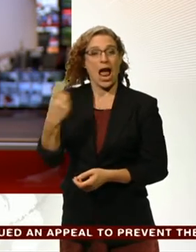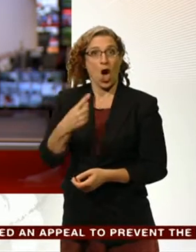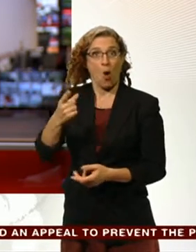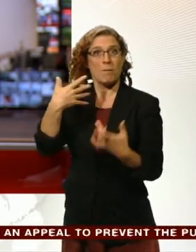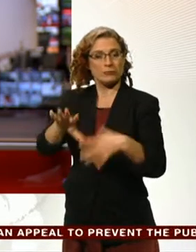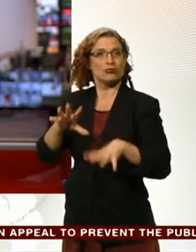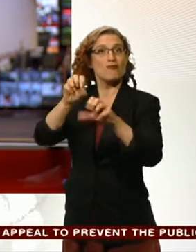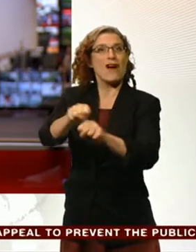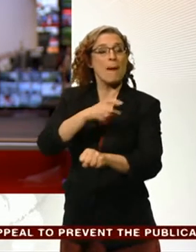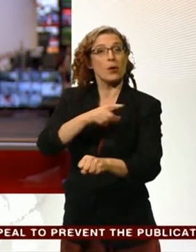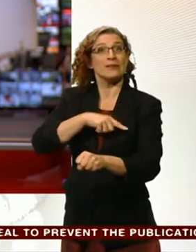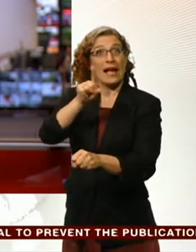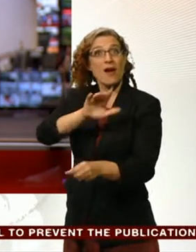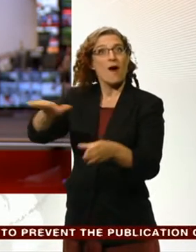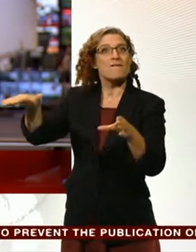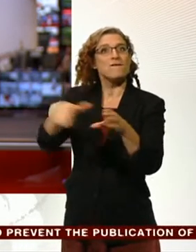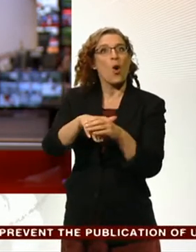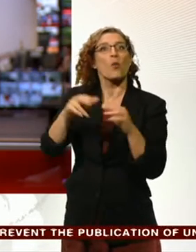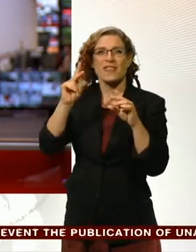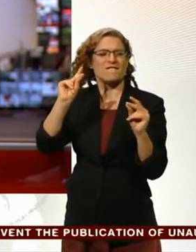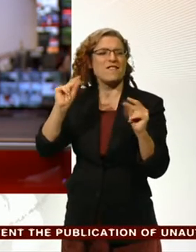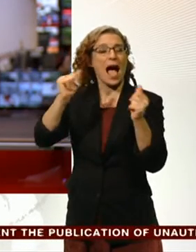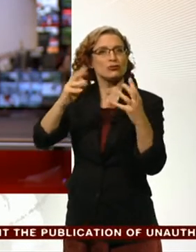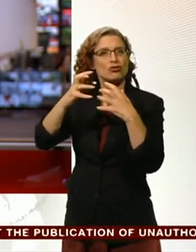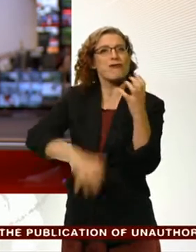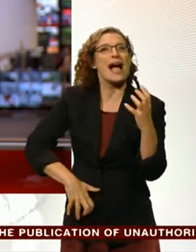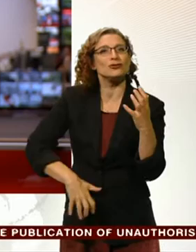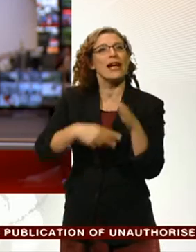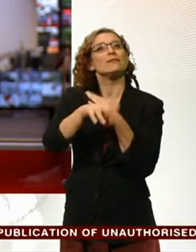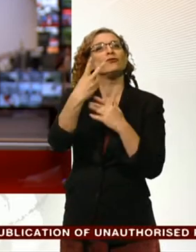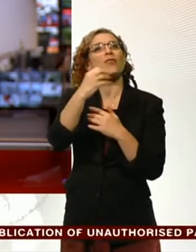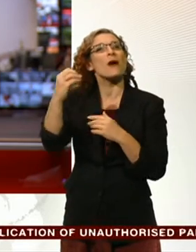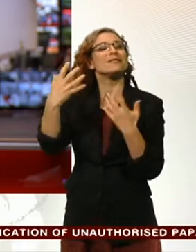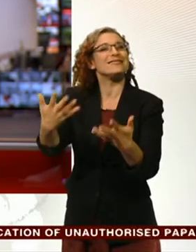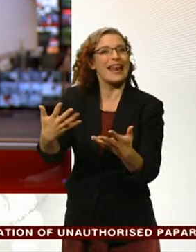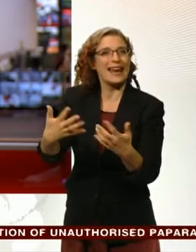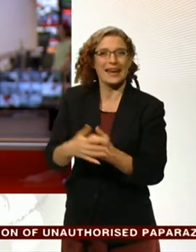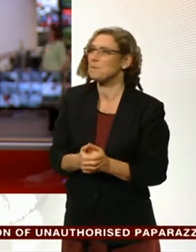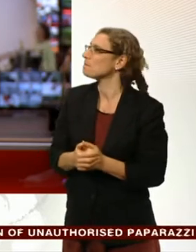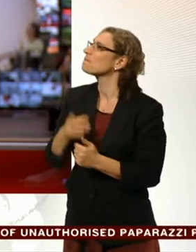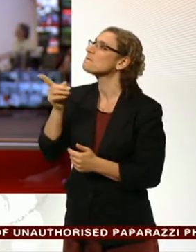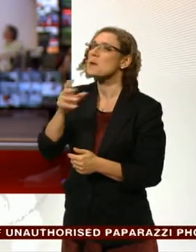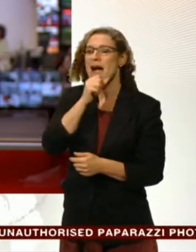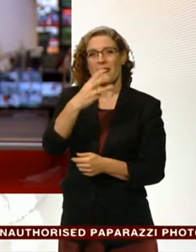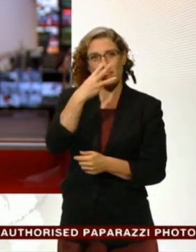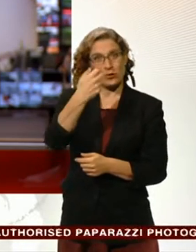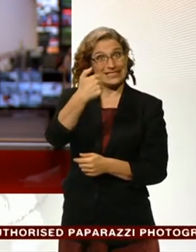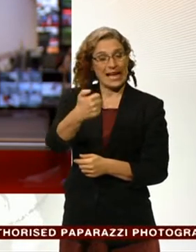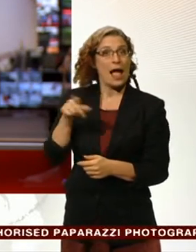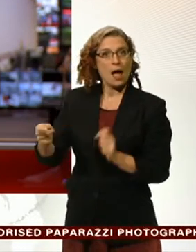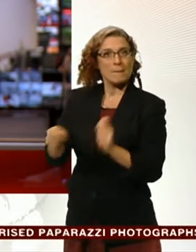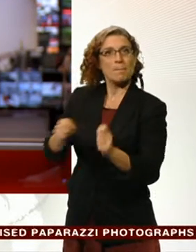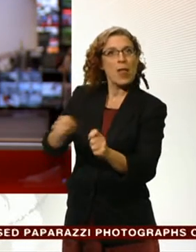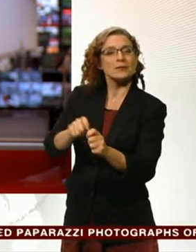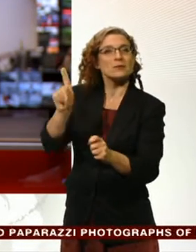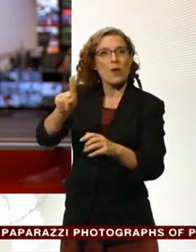on bail after the US authorities dropped their opposition to his release. Navinder Surrow, who's 36, is accused of manipulating the futures market in